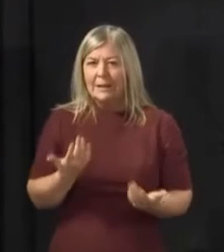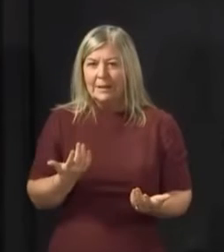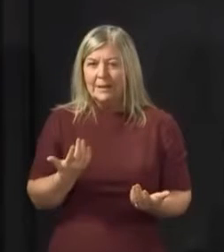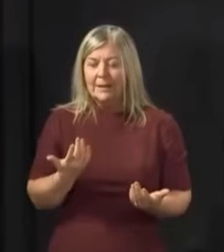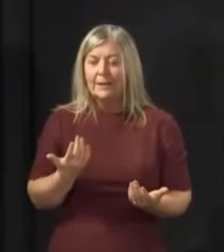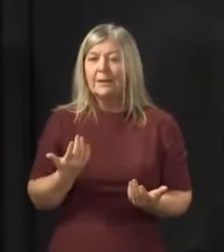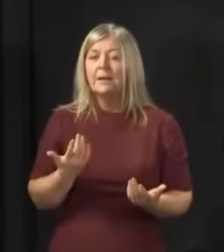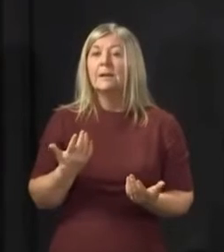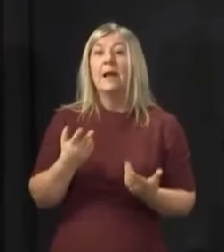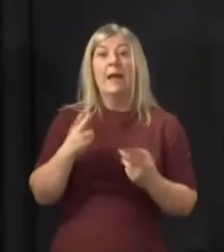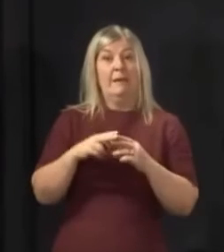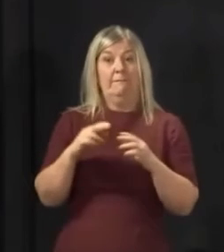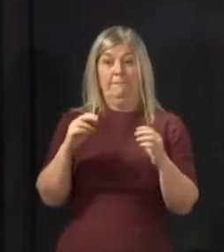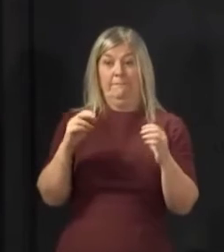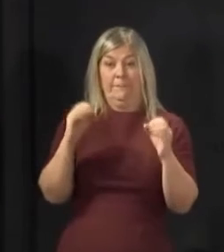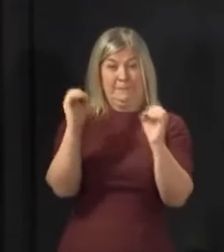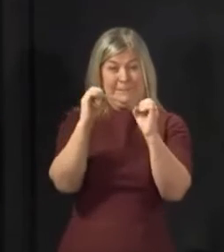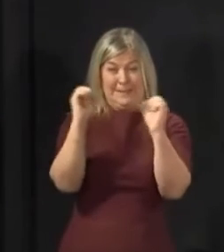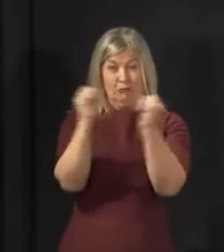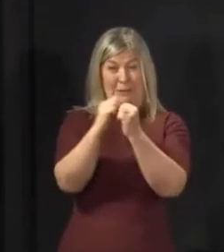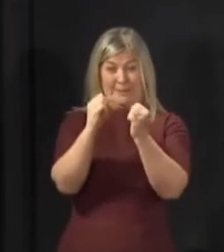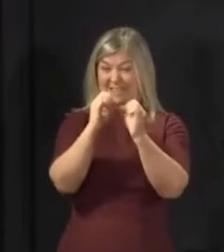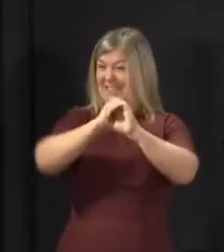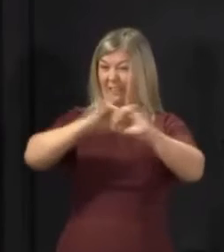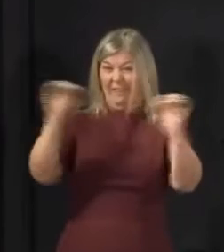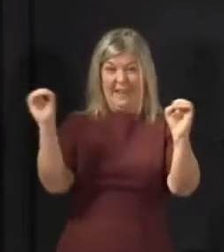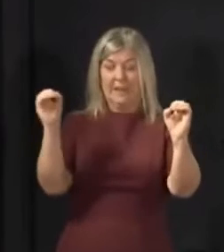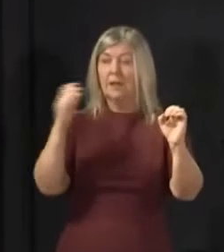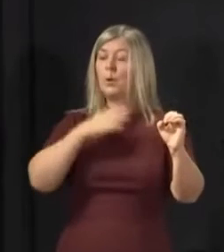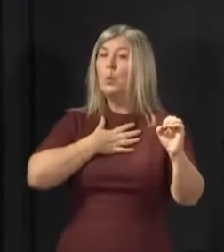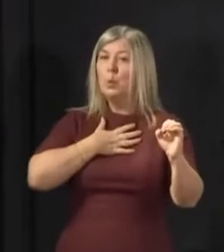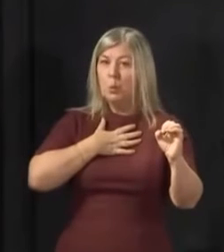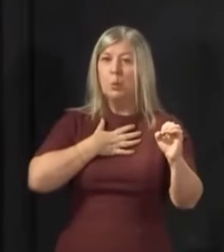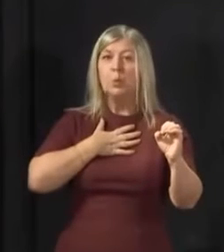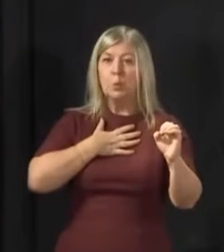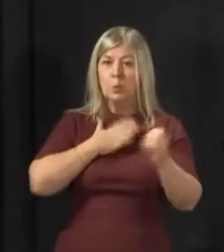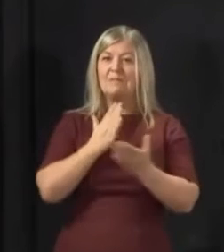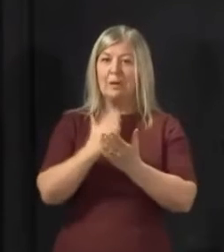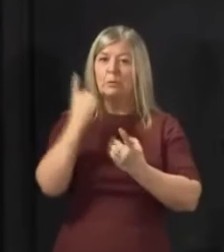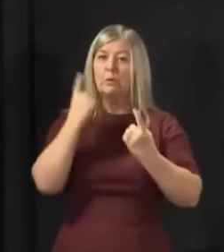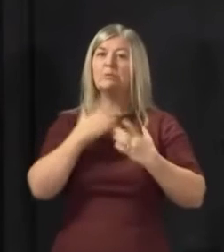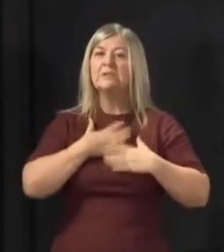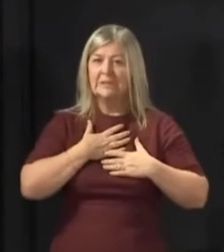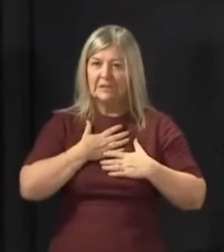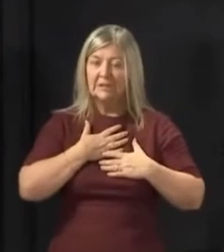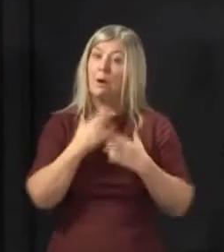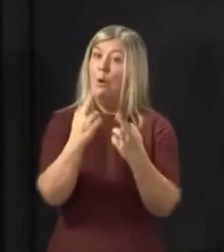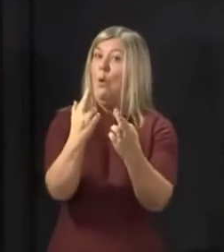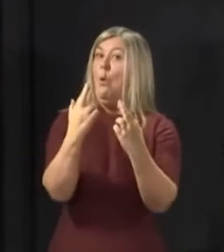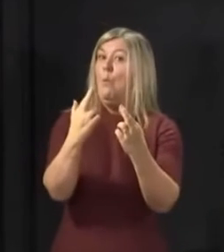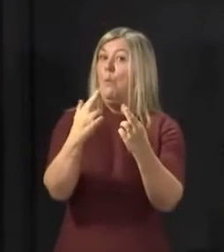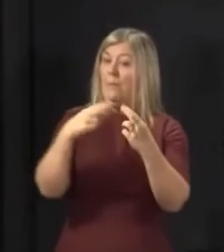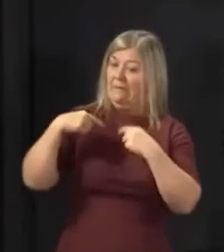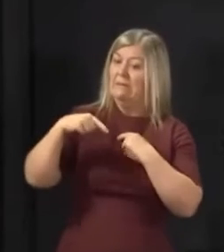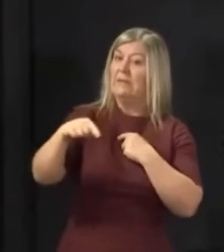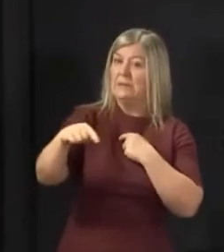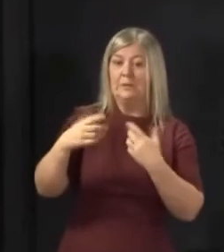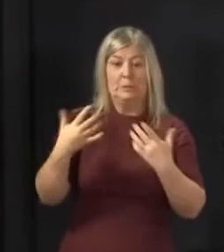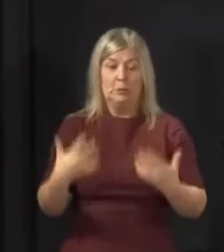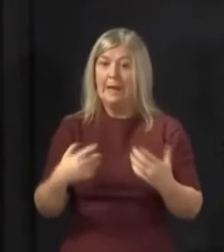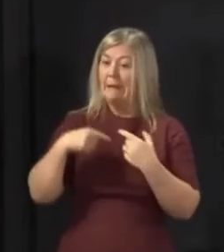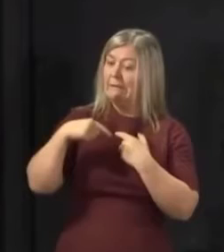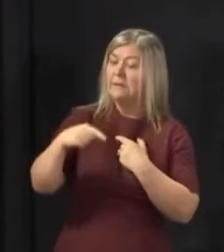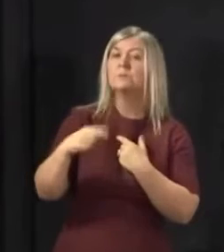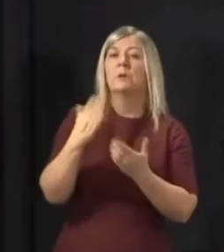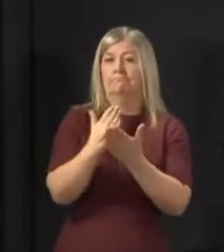there is no agreement at all. So I very much hope that we will see breakthroughs in these talks literally over the course of today